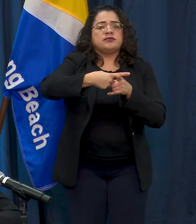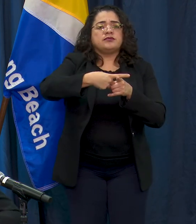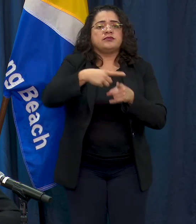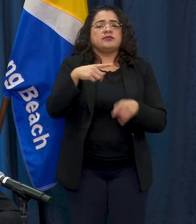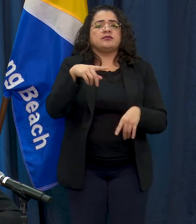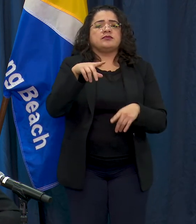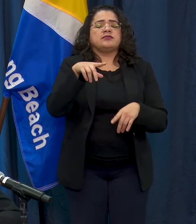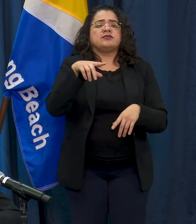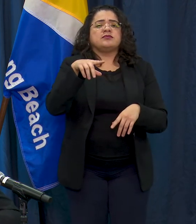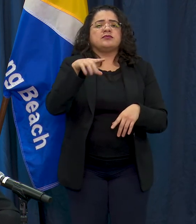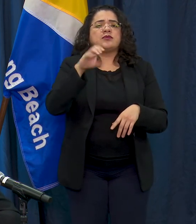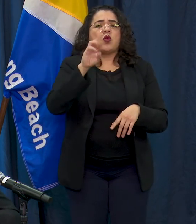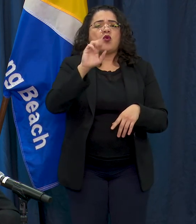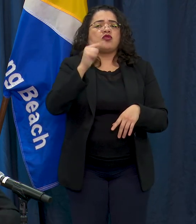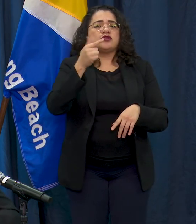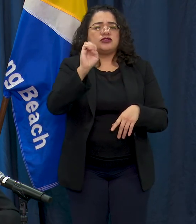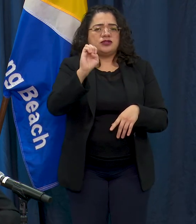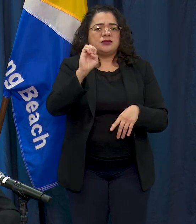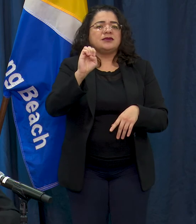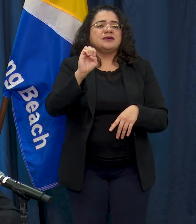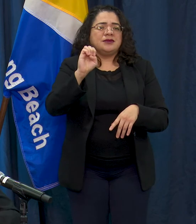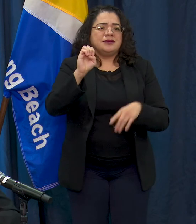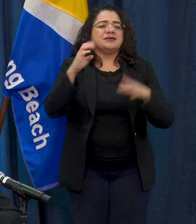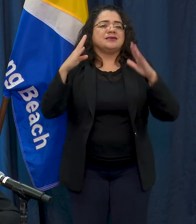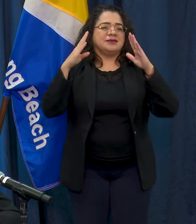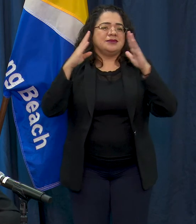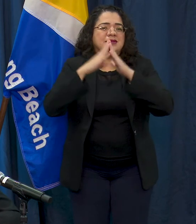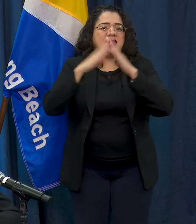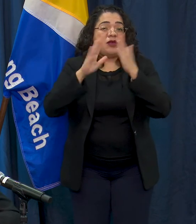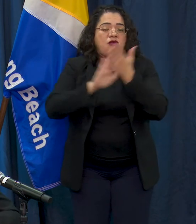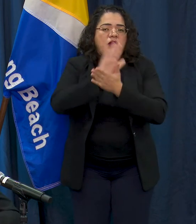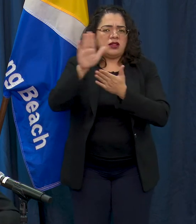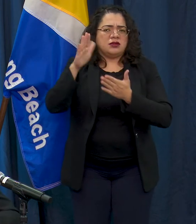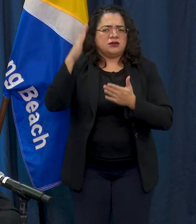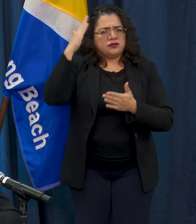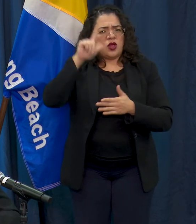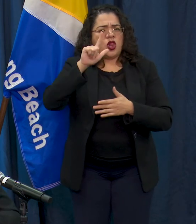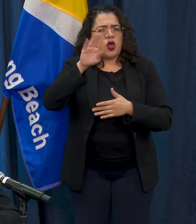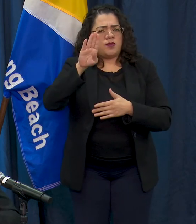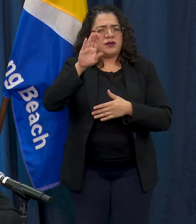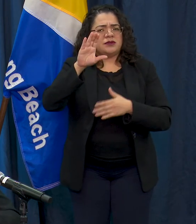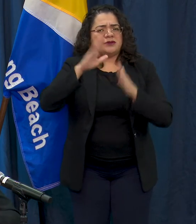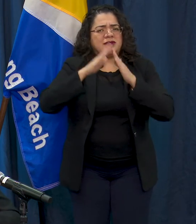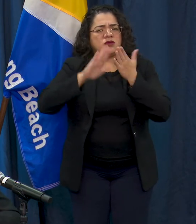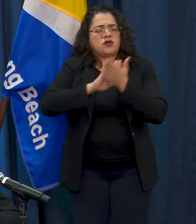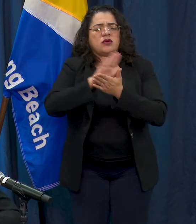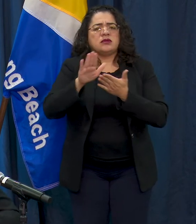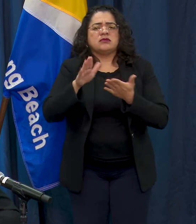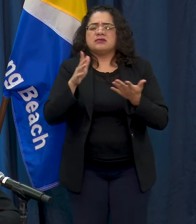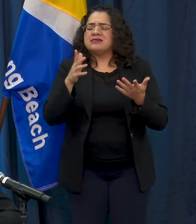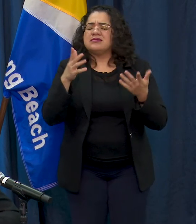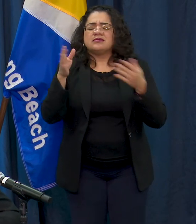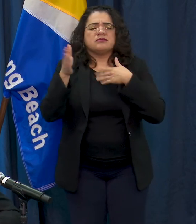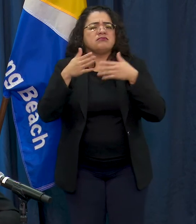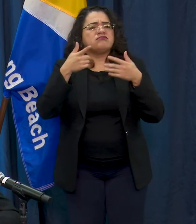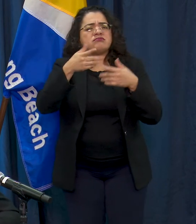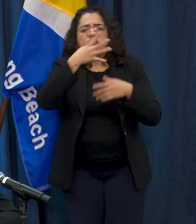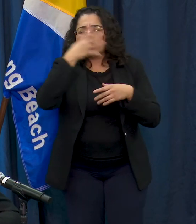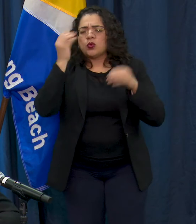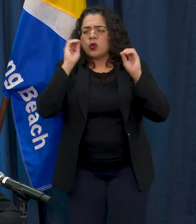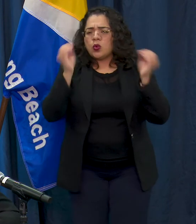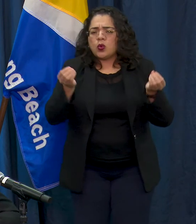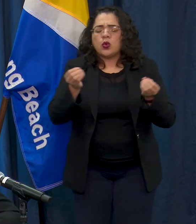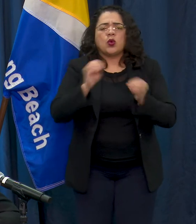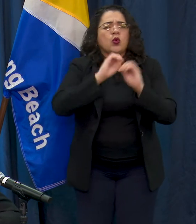Long Beach City College y tú puedes decir y tu familia si no tienen aseguranza es un lugar seguro para usted ok muchas